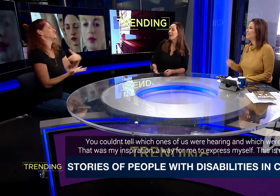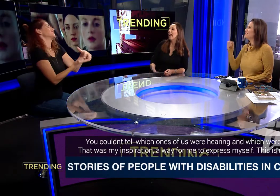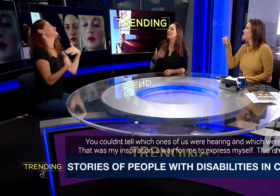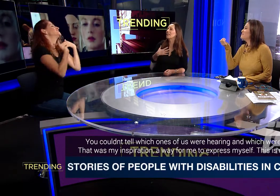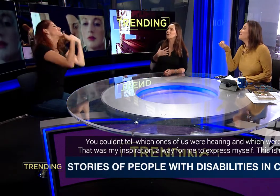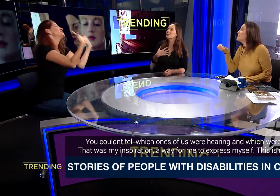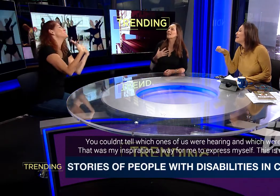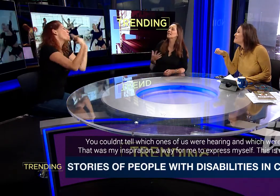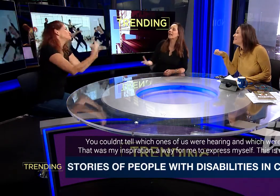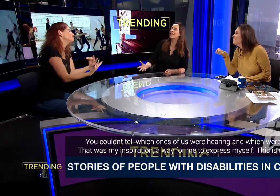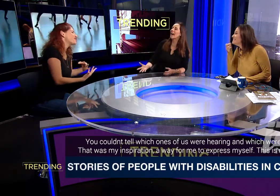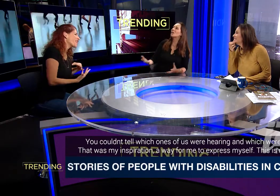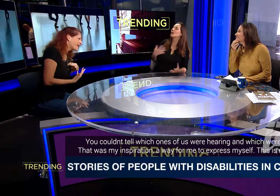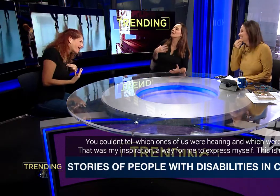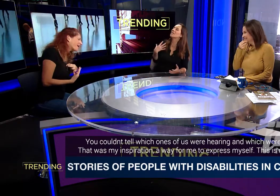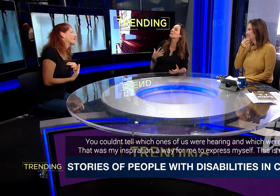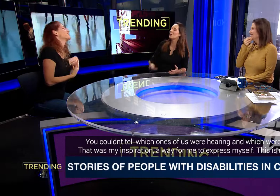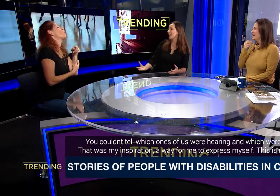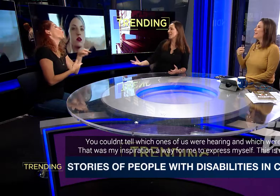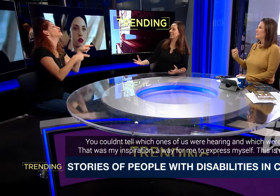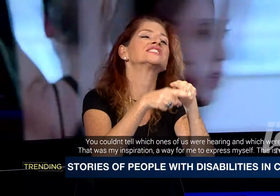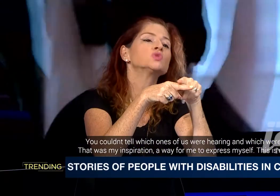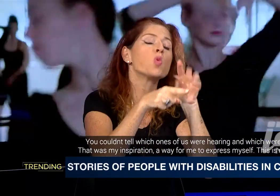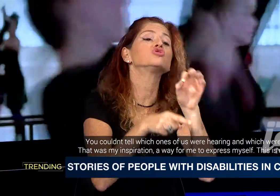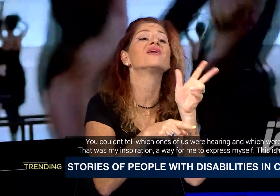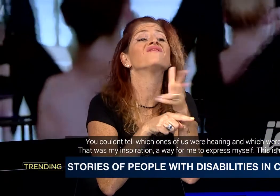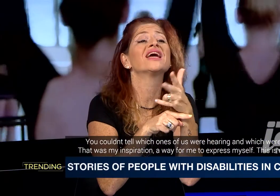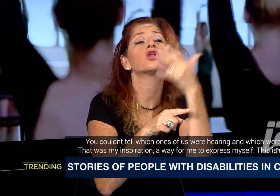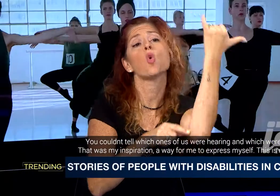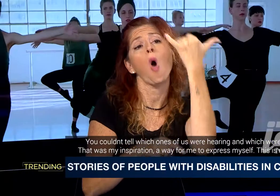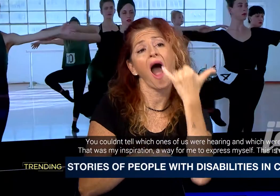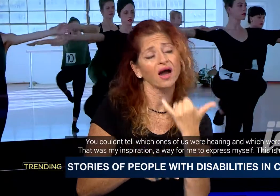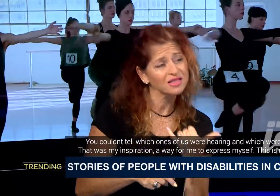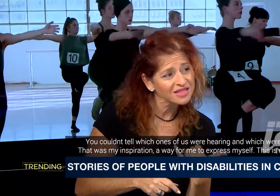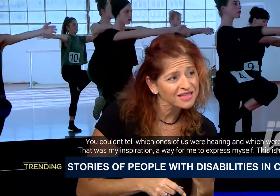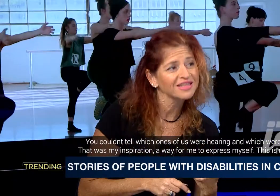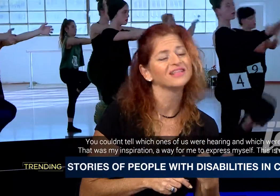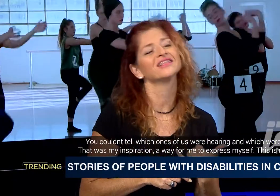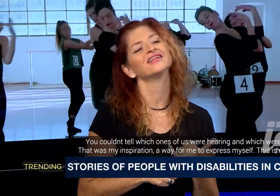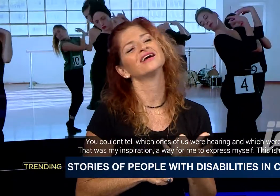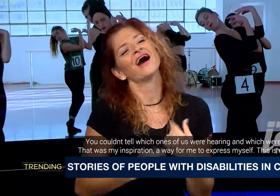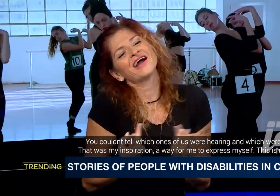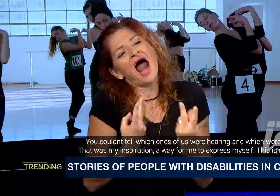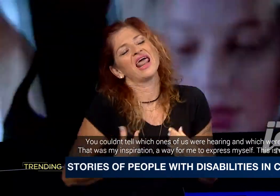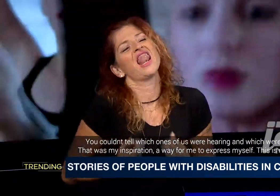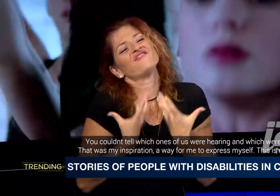That's the beauty it. And that was my inspiration. That was a kind of video art for me.